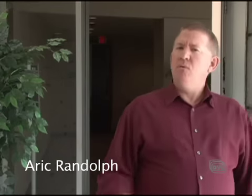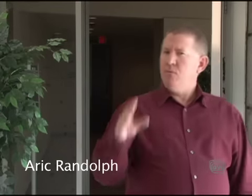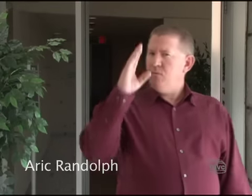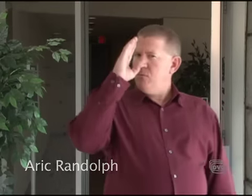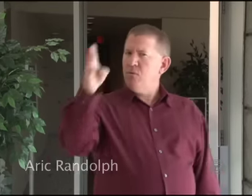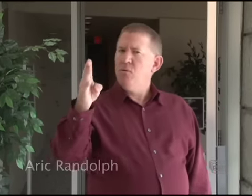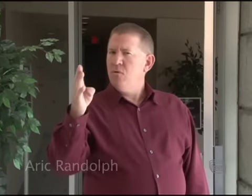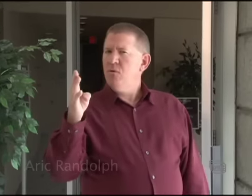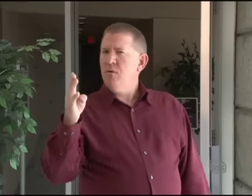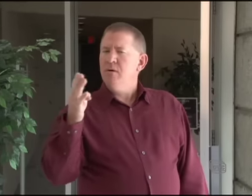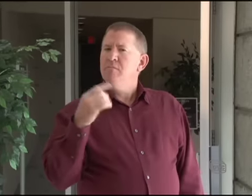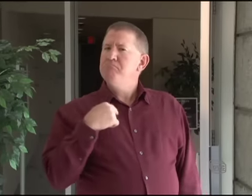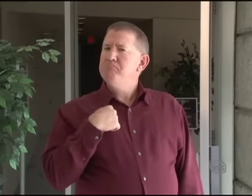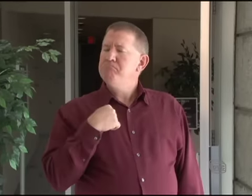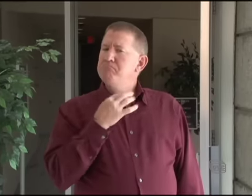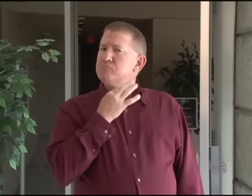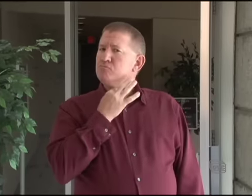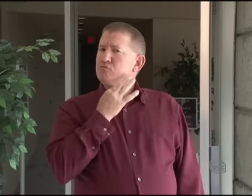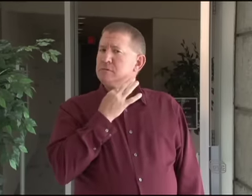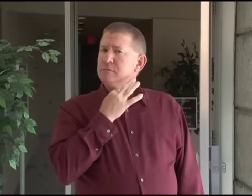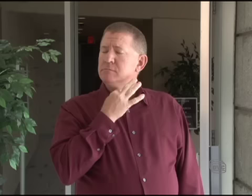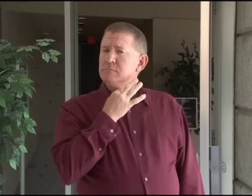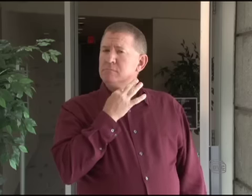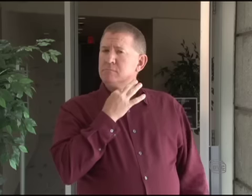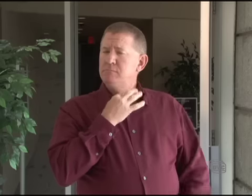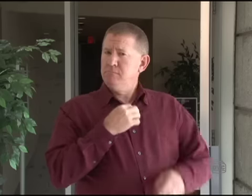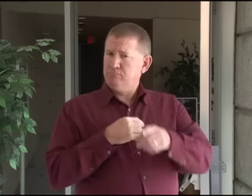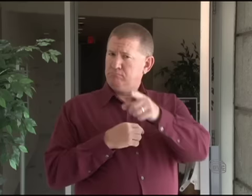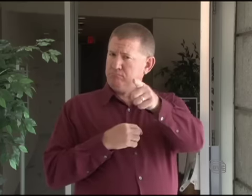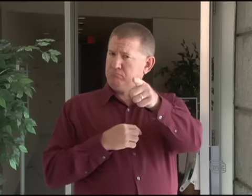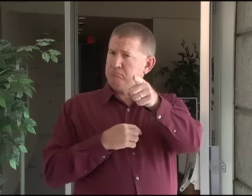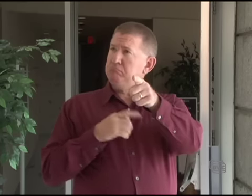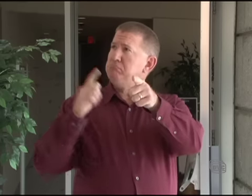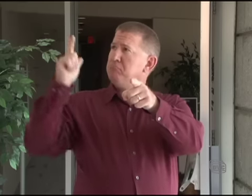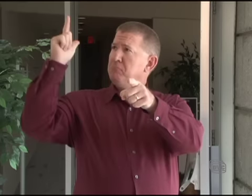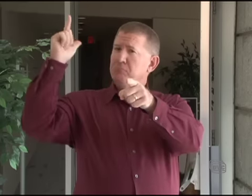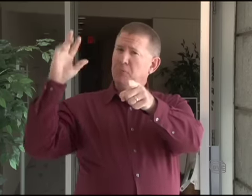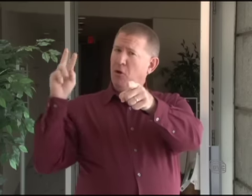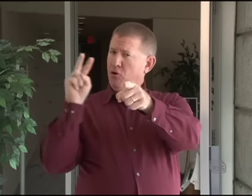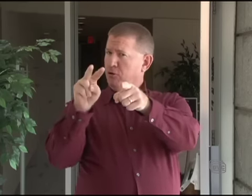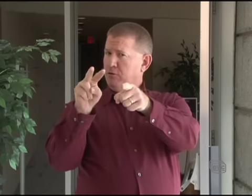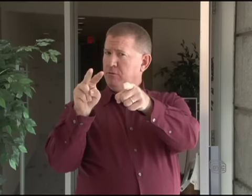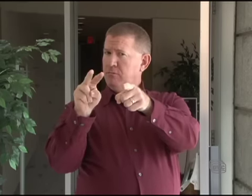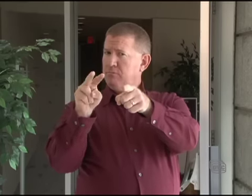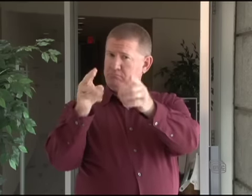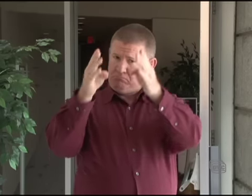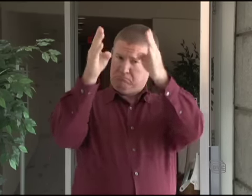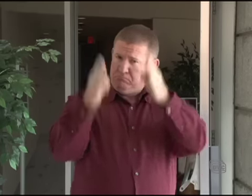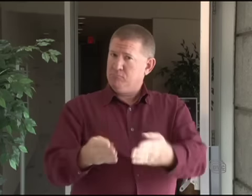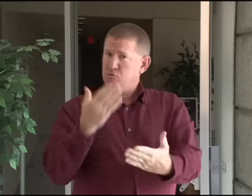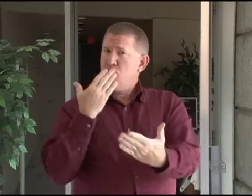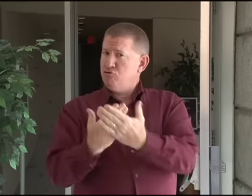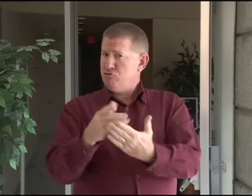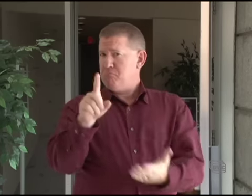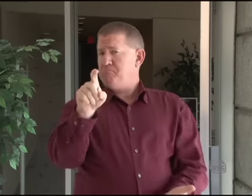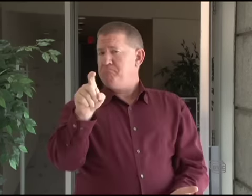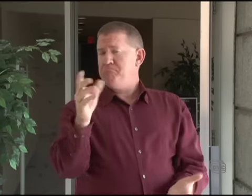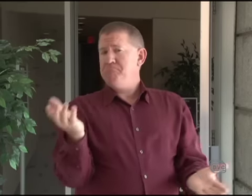Oh, hi there. I'm curious about something. You know, when God looks at you, does he see a good